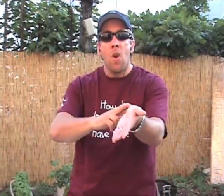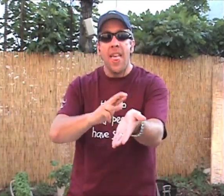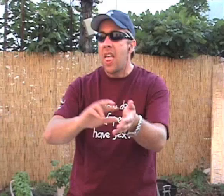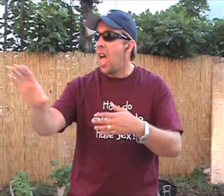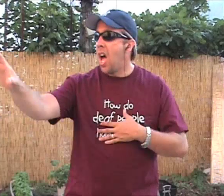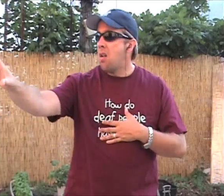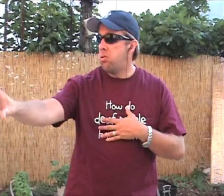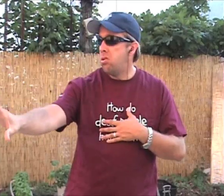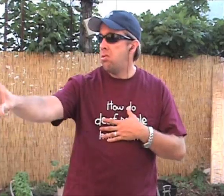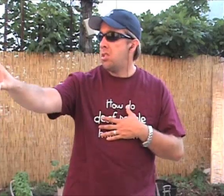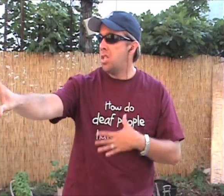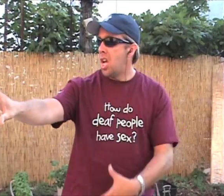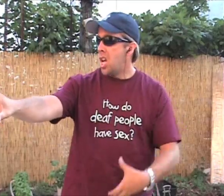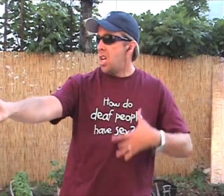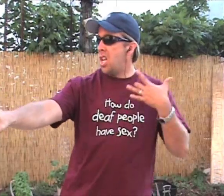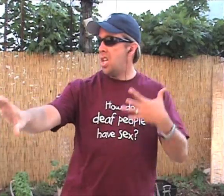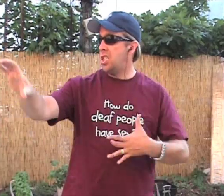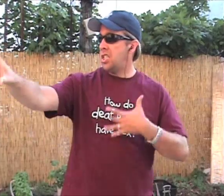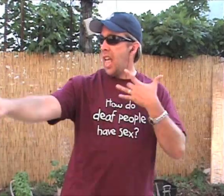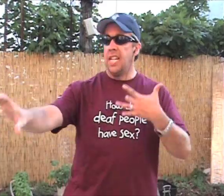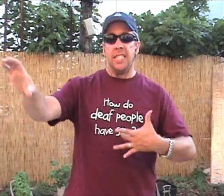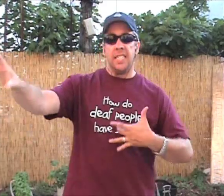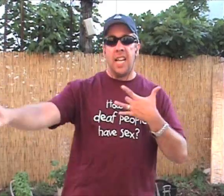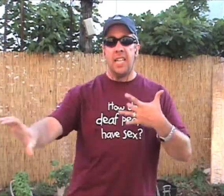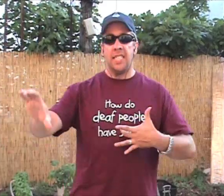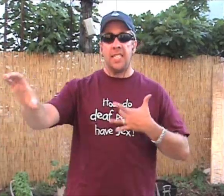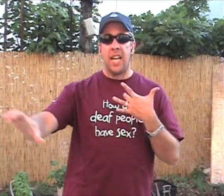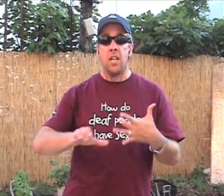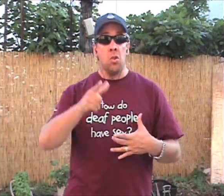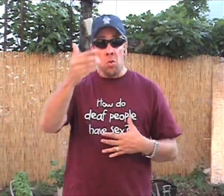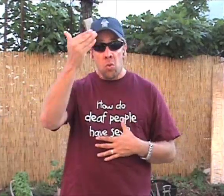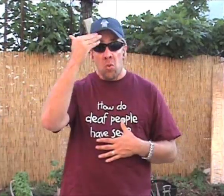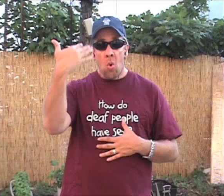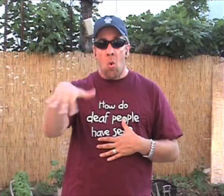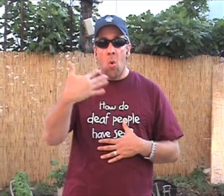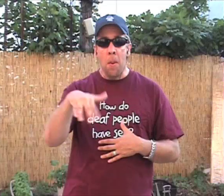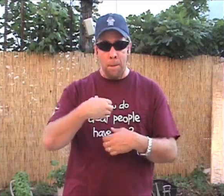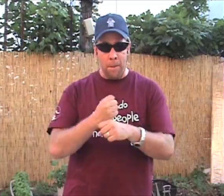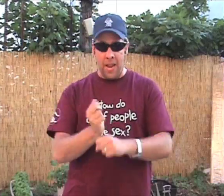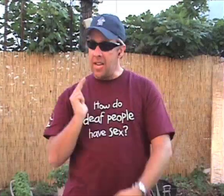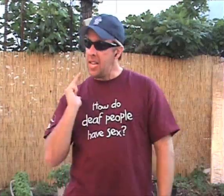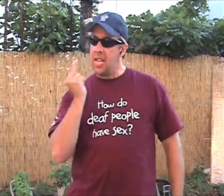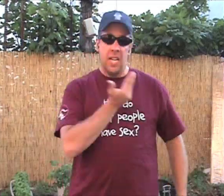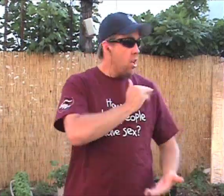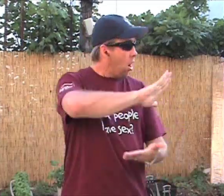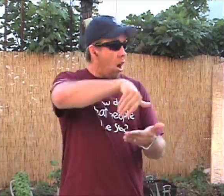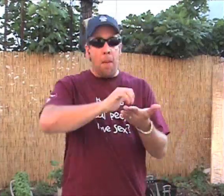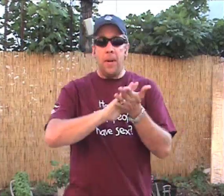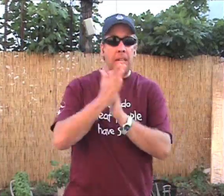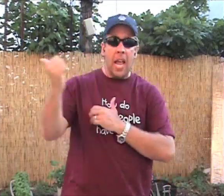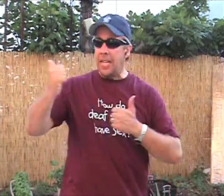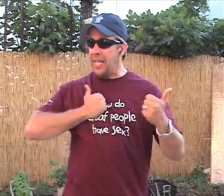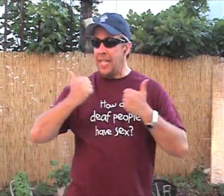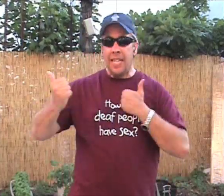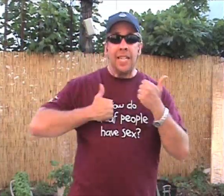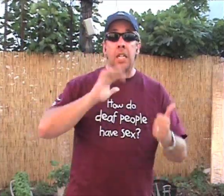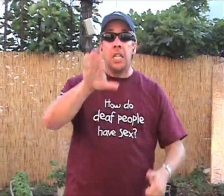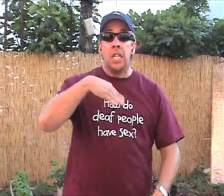you wanna swing along Got it going on like Donkey Kong And, ooh, shut